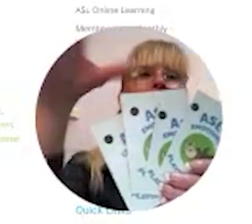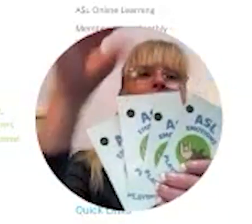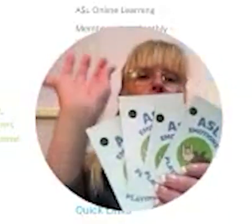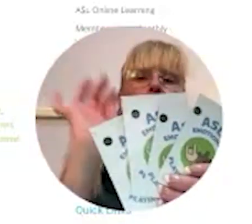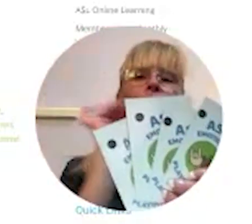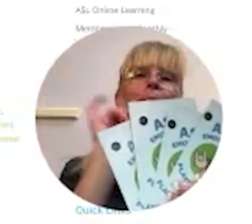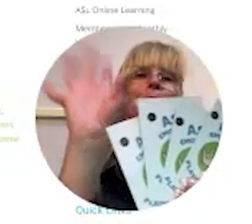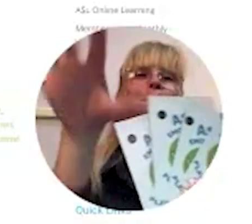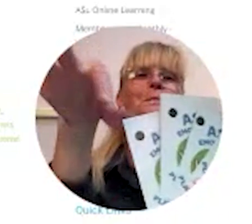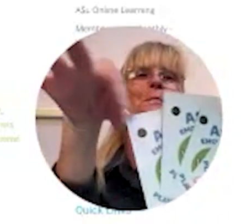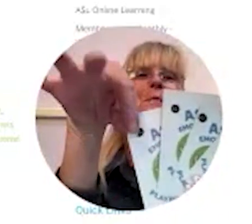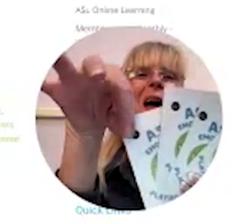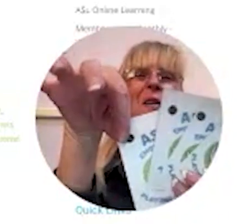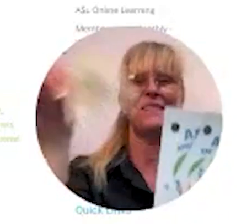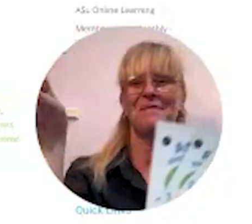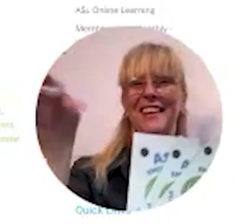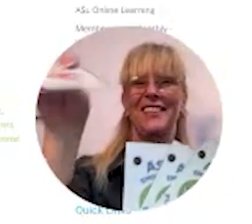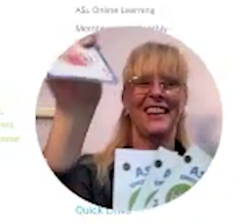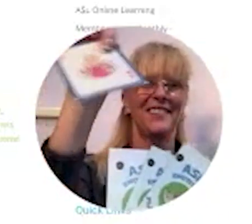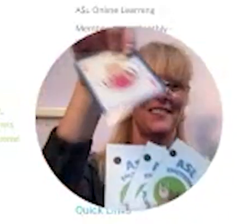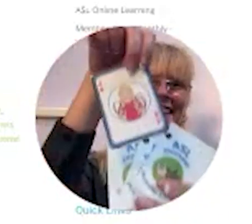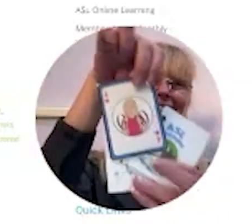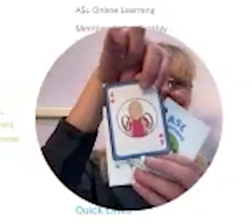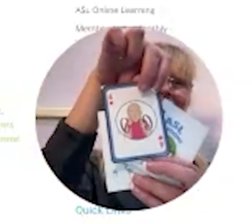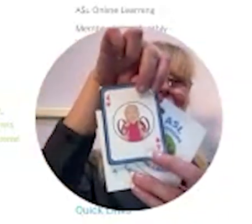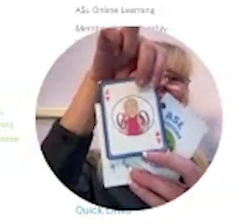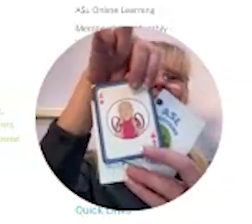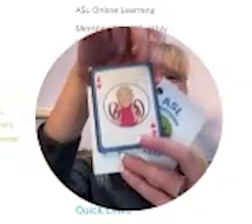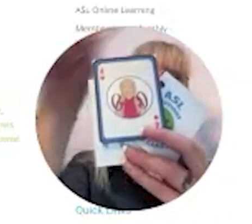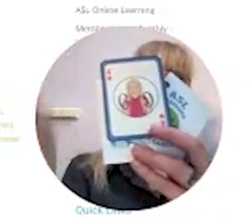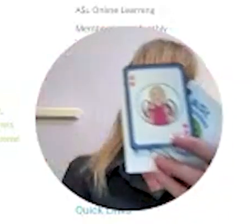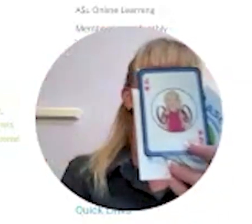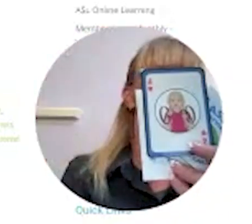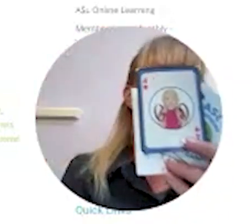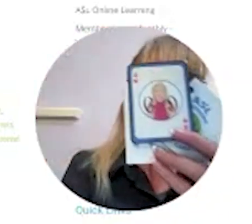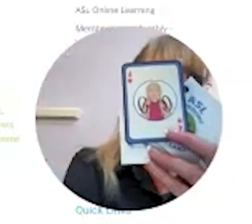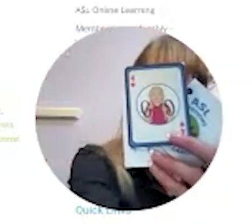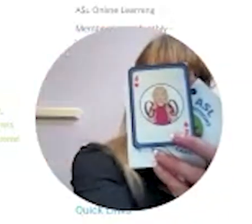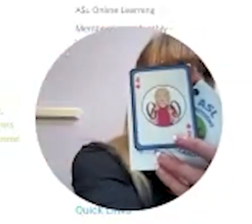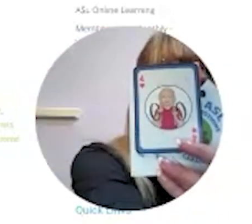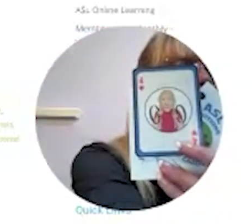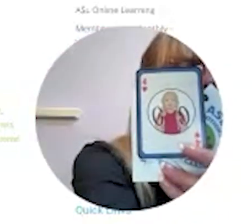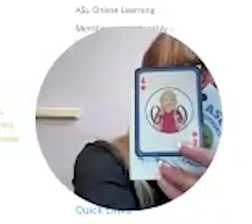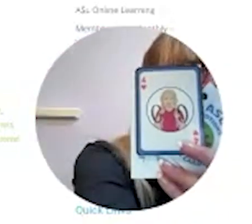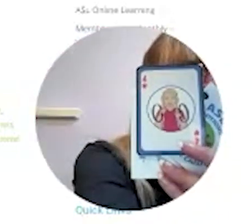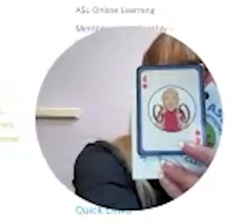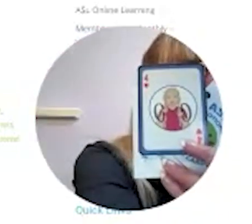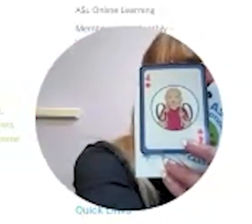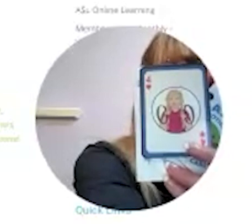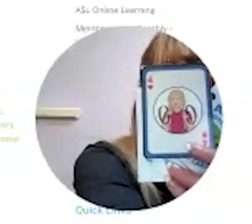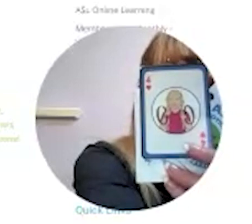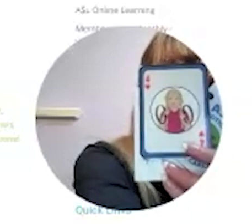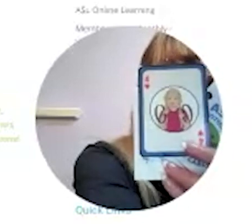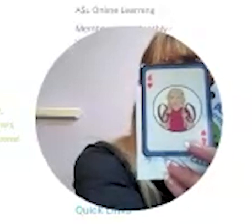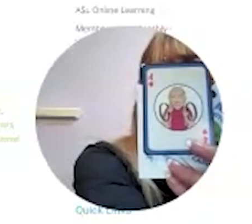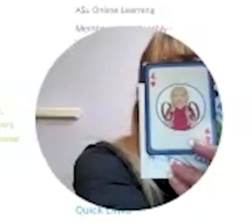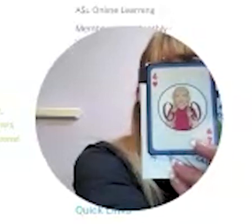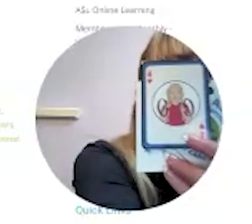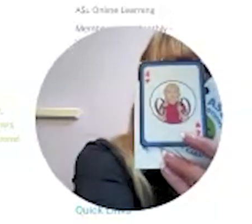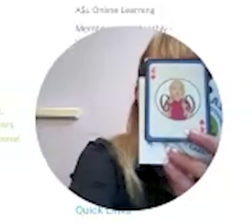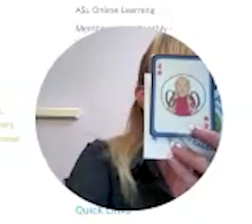pick a card okay here we go so and there we go and you can see it right here